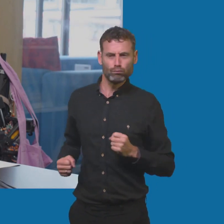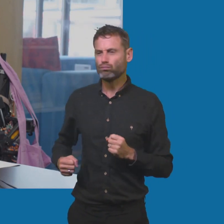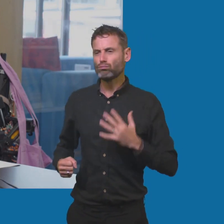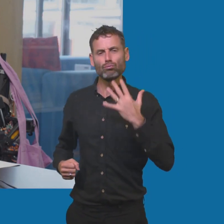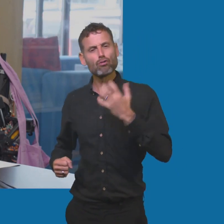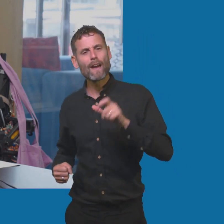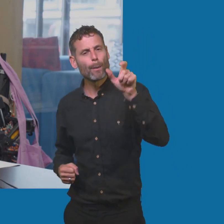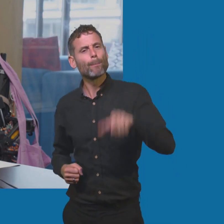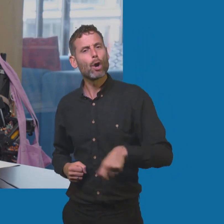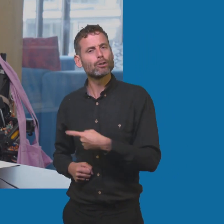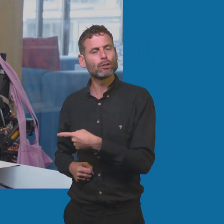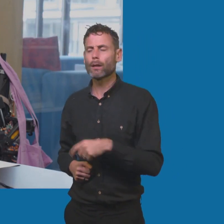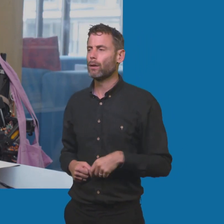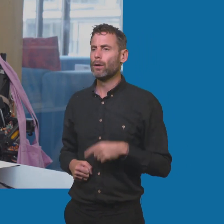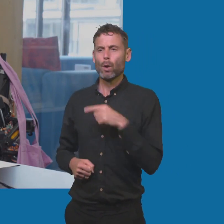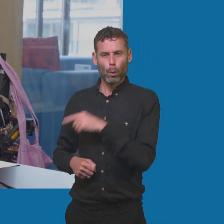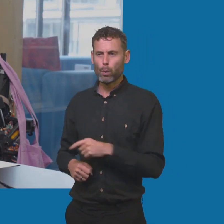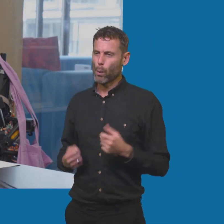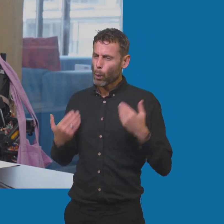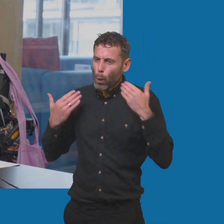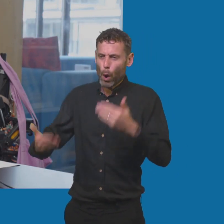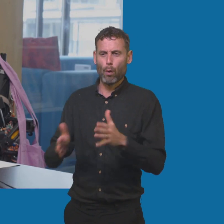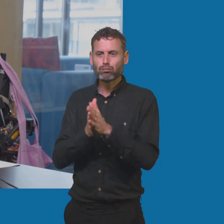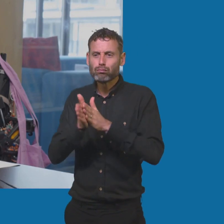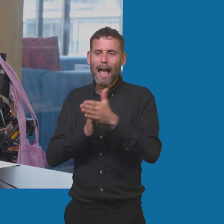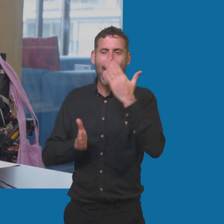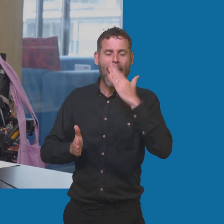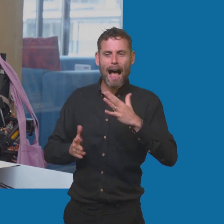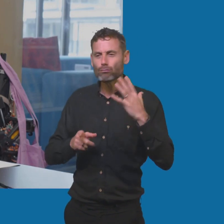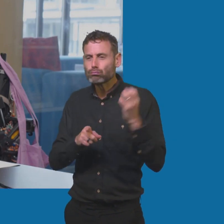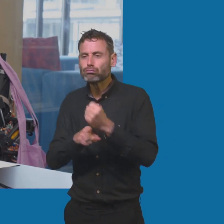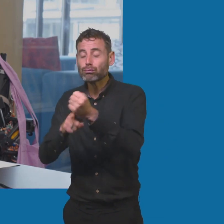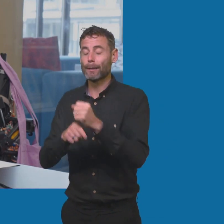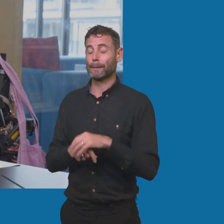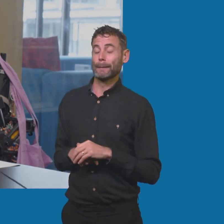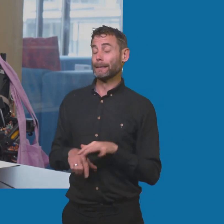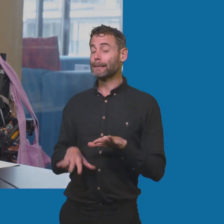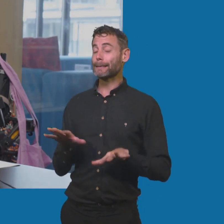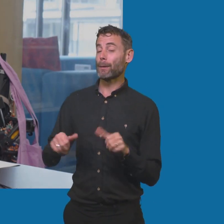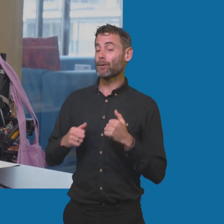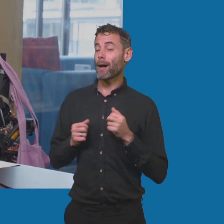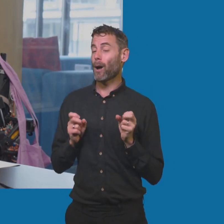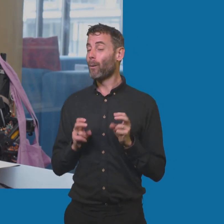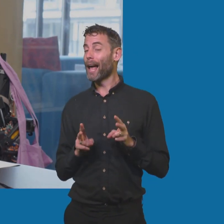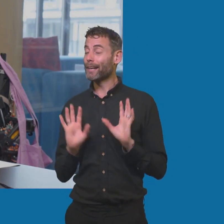are, you know, a go-getter in life. Can I say, very similar to myself. You know, that we can